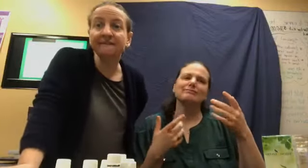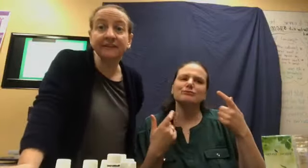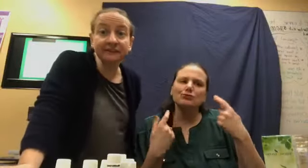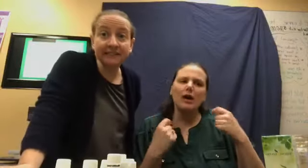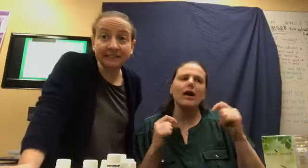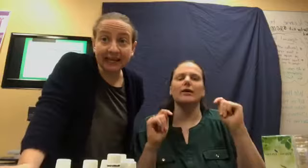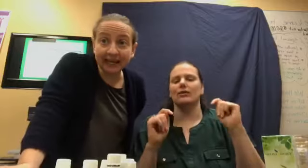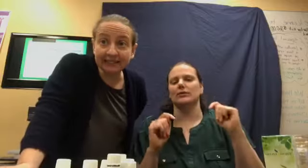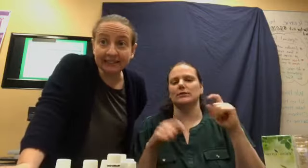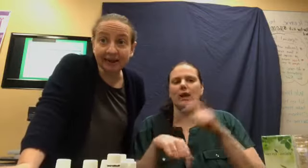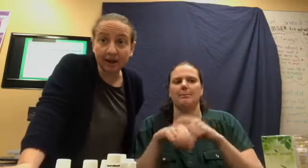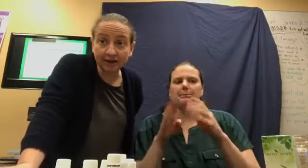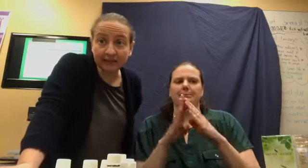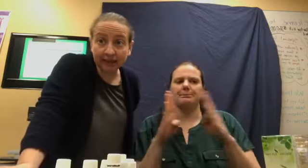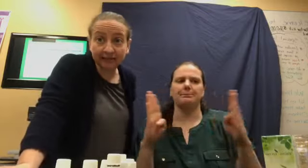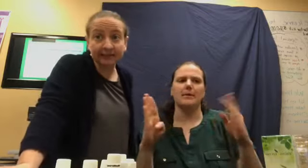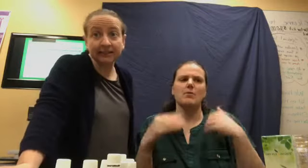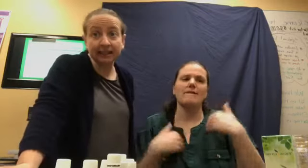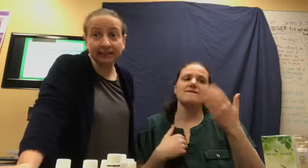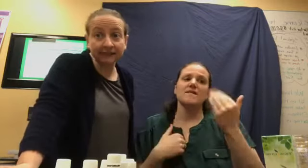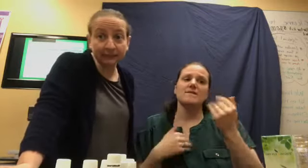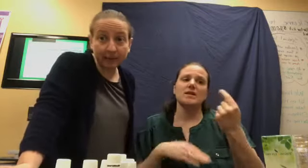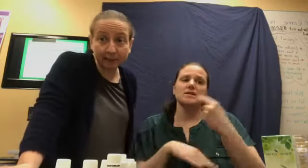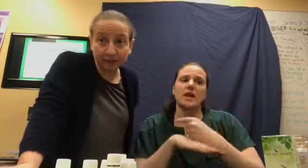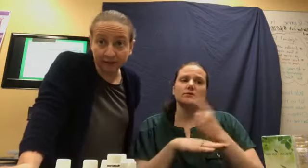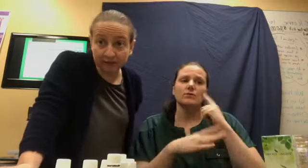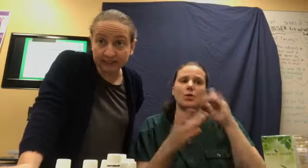15 days to contact Young Living member services.